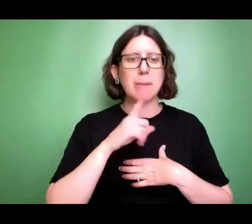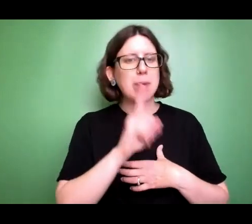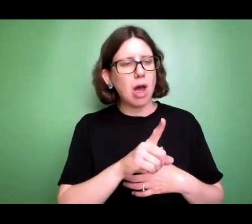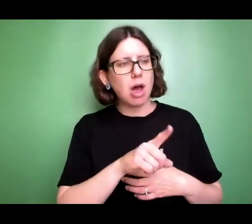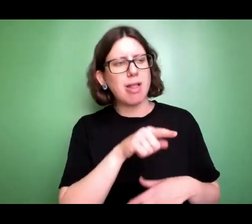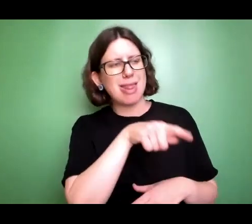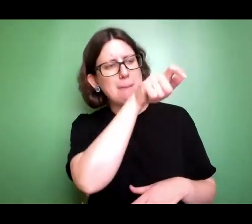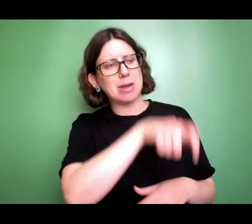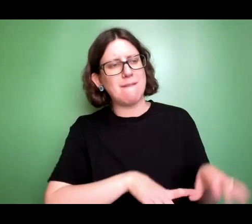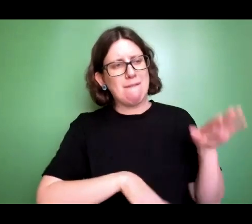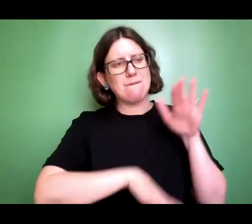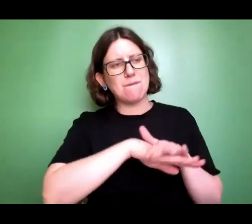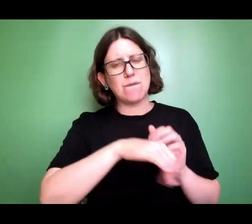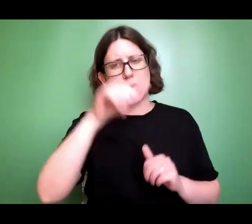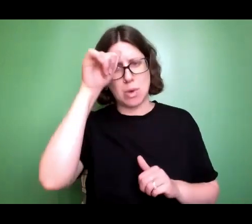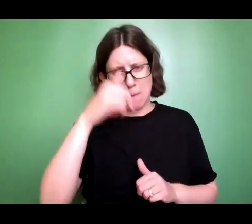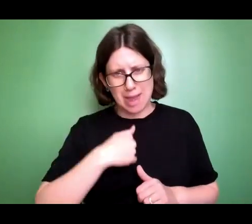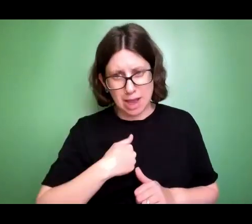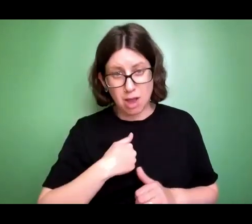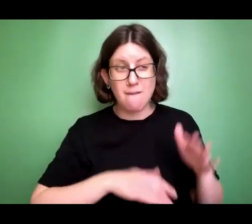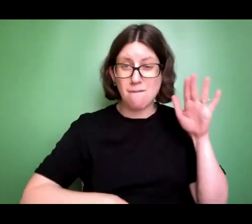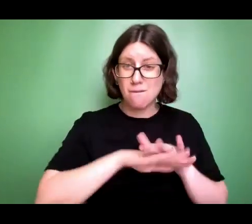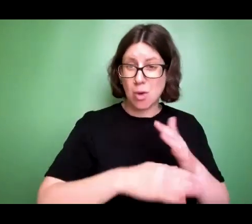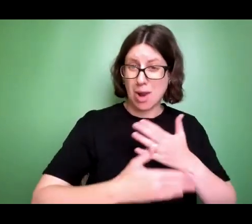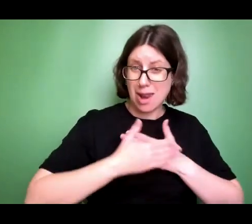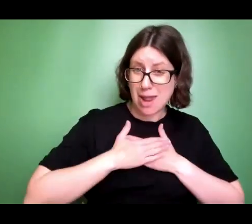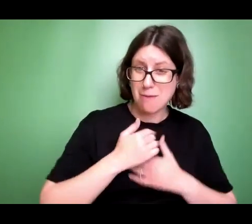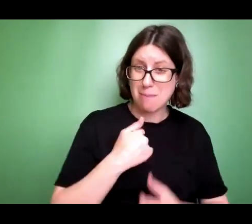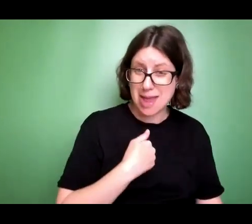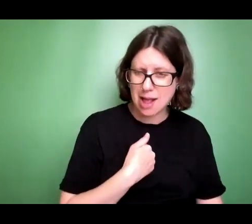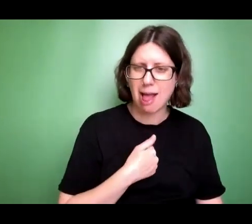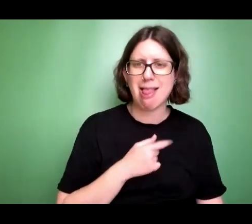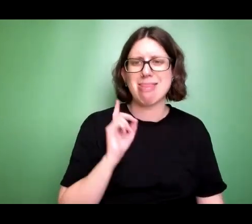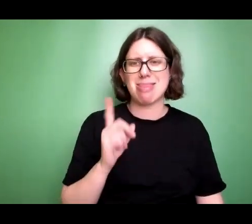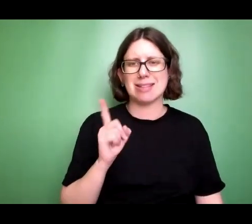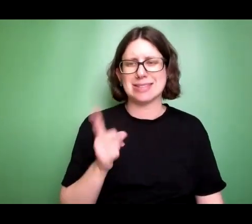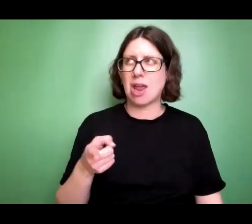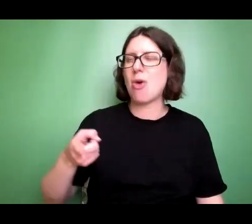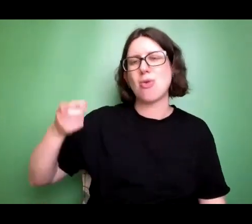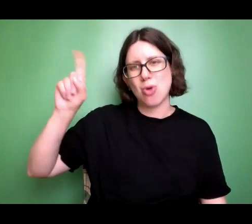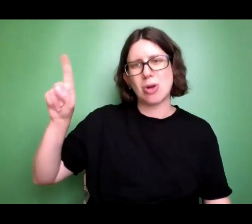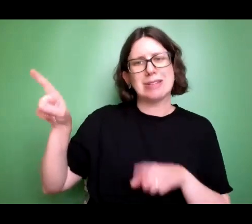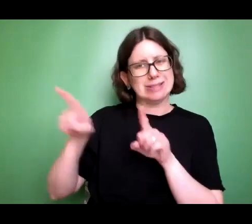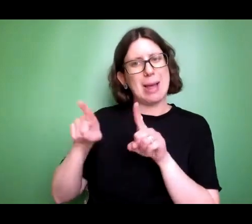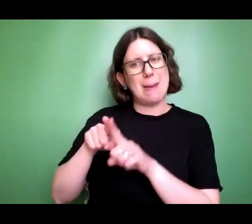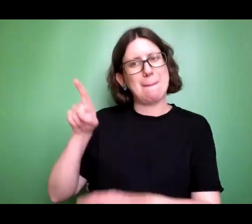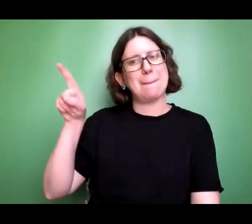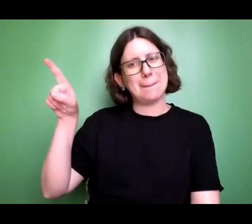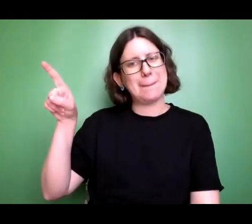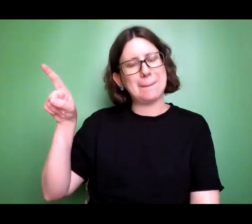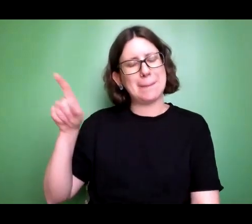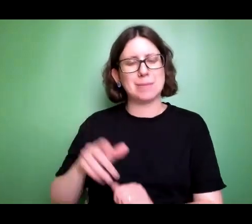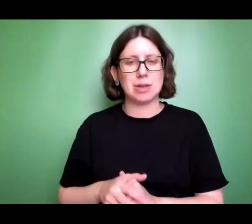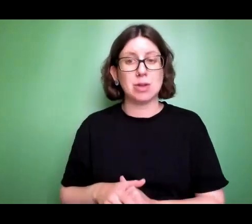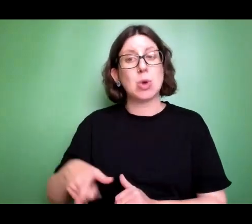It's what we need more than anything. And God's kind of love is able to fully know you and fully